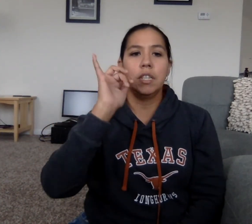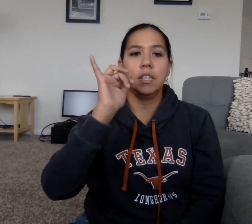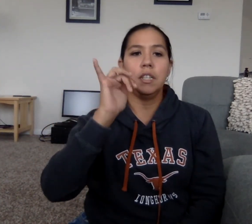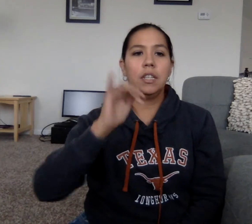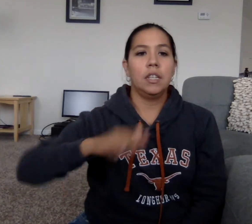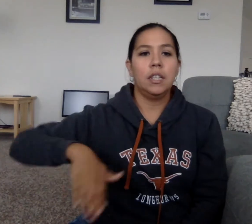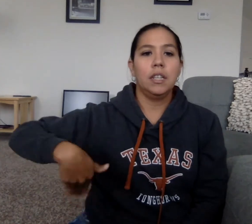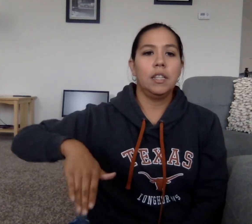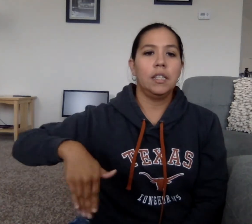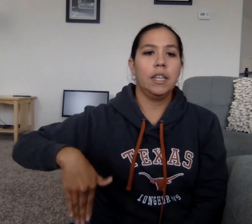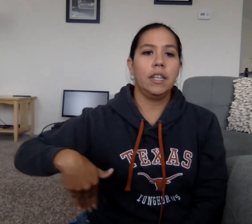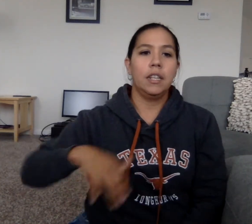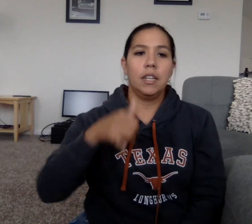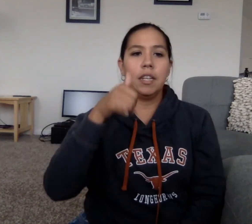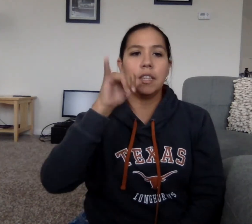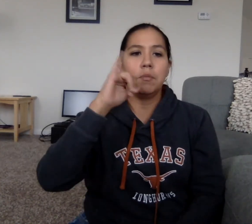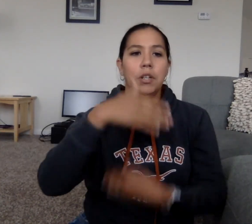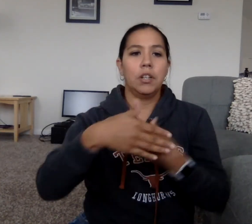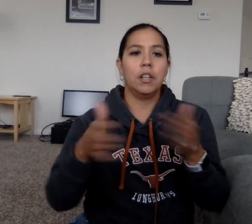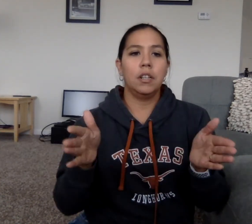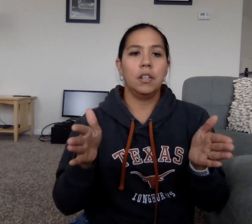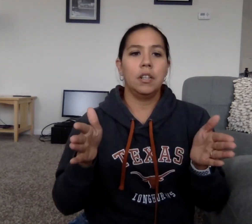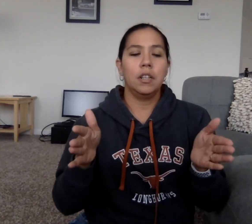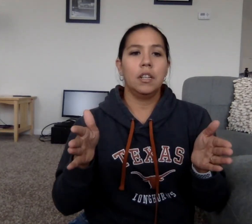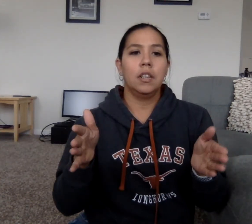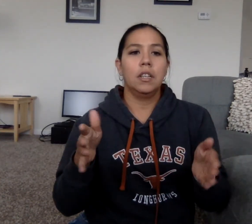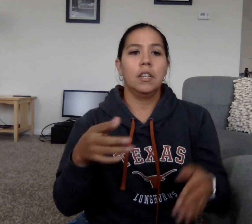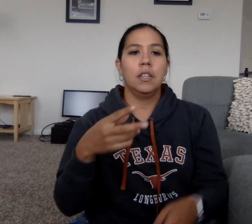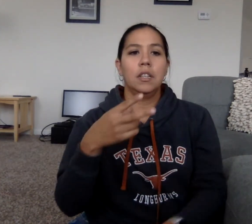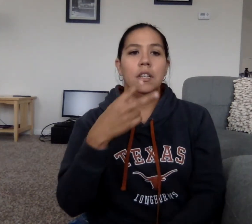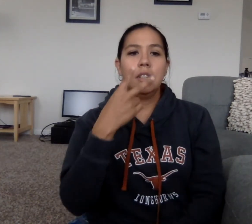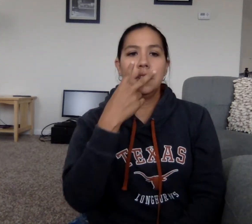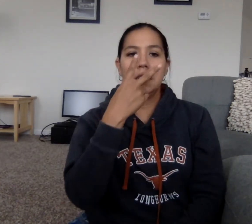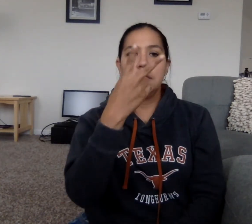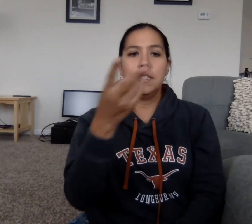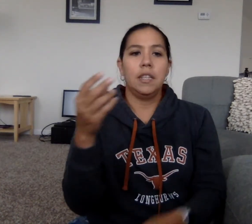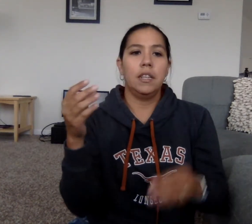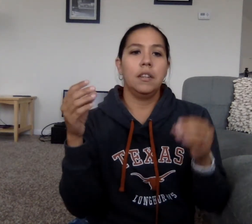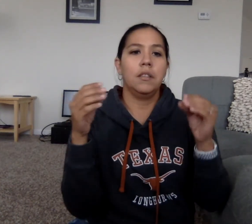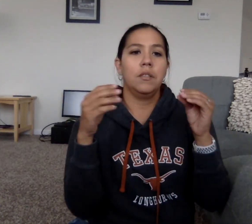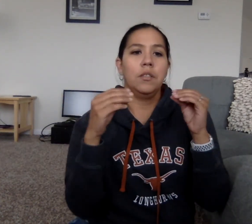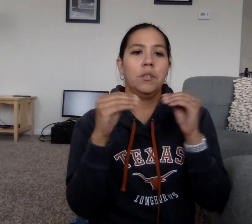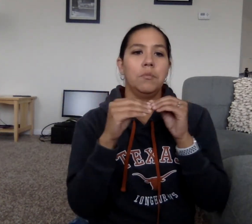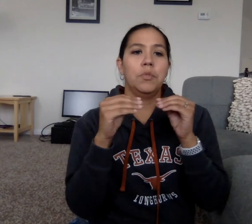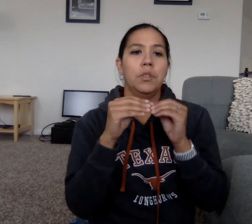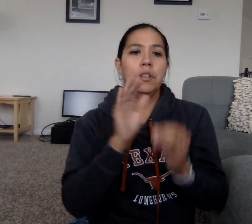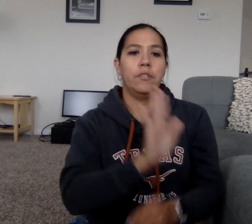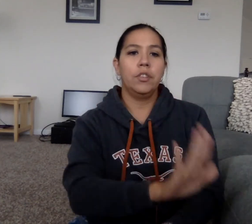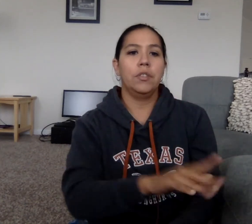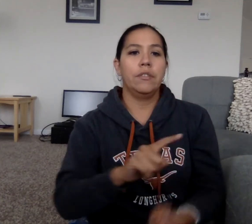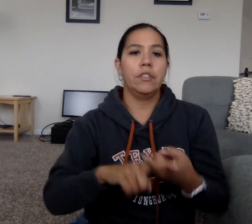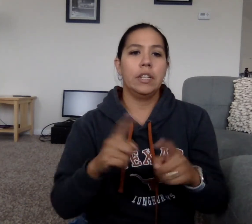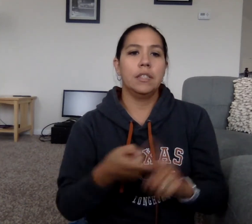late at the bar. See more of your friends